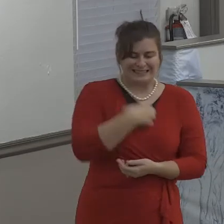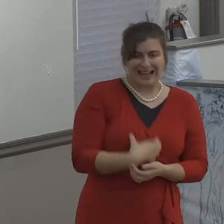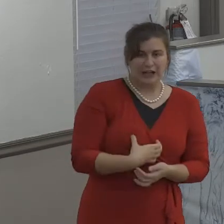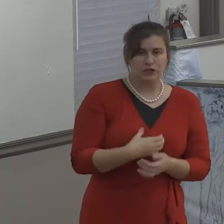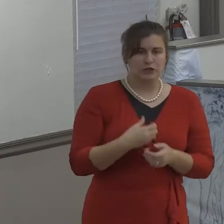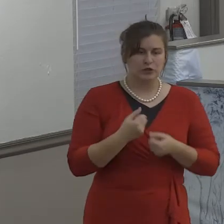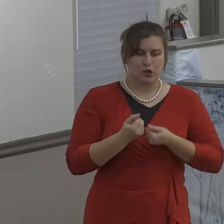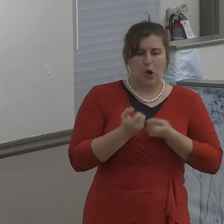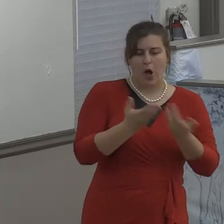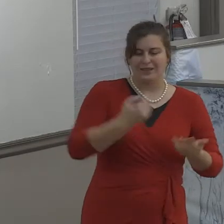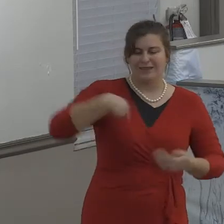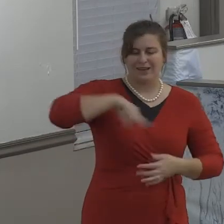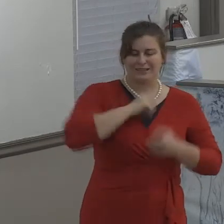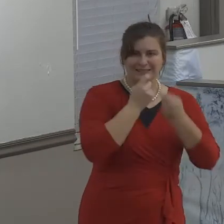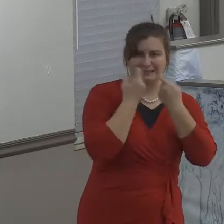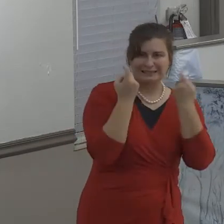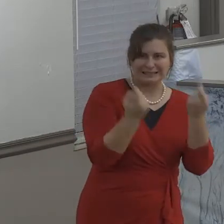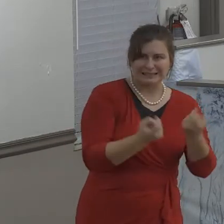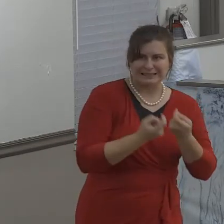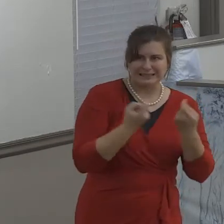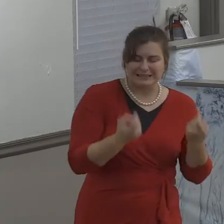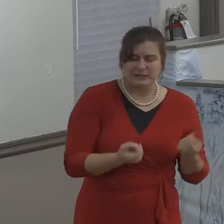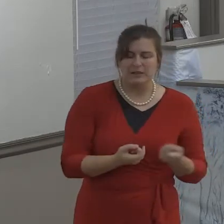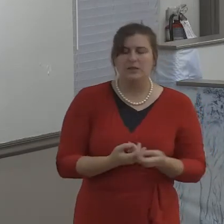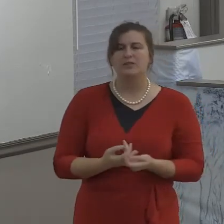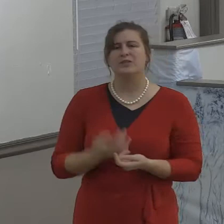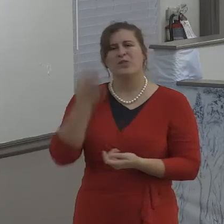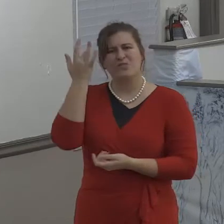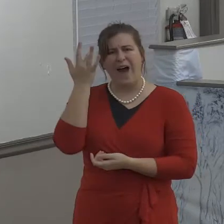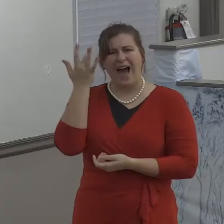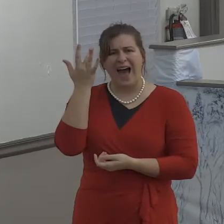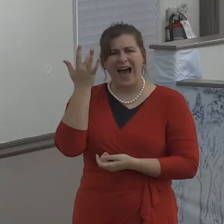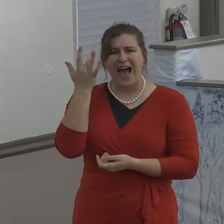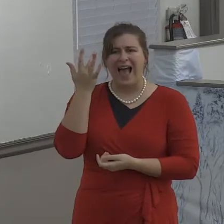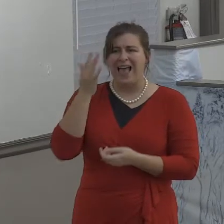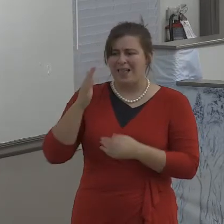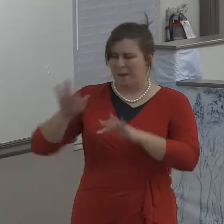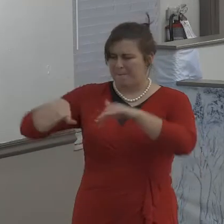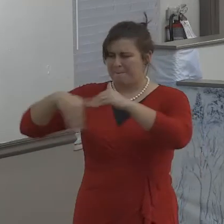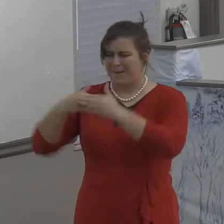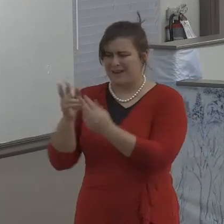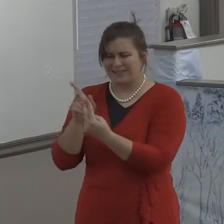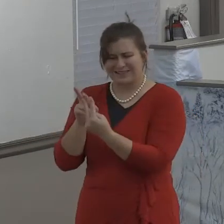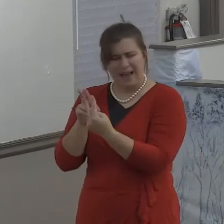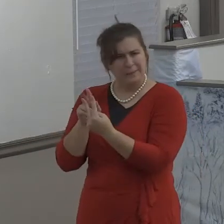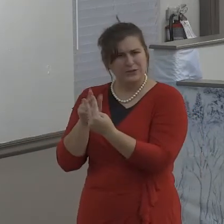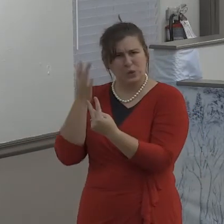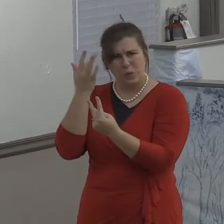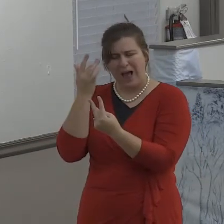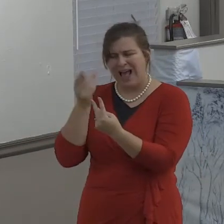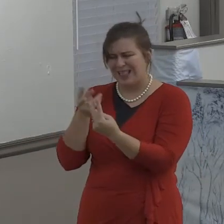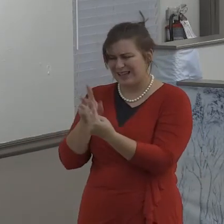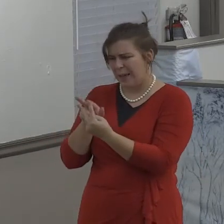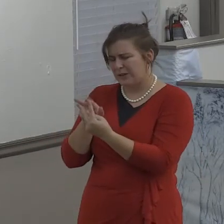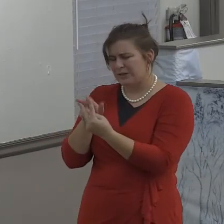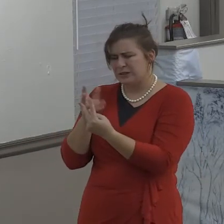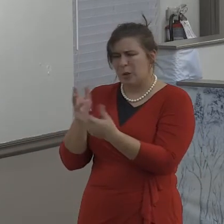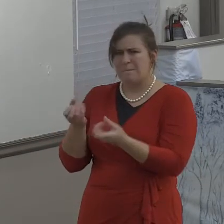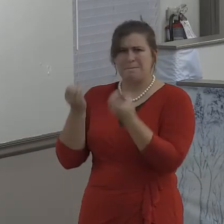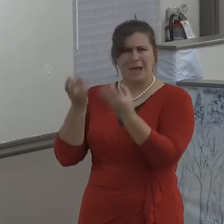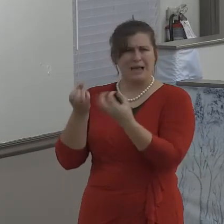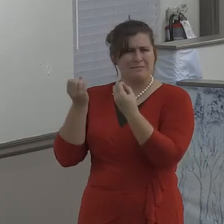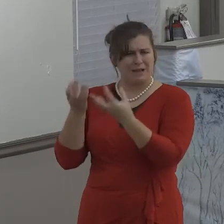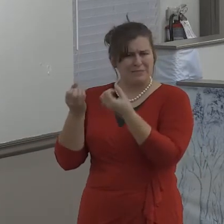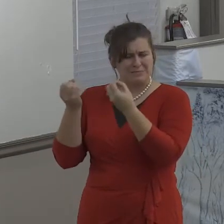and, and they looked lovingly into one another's eyes, and said, I do, and recited vows, and, and